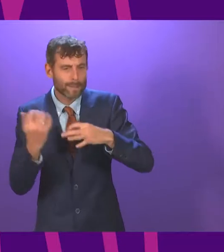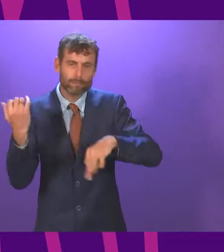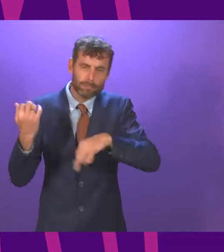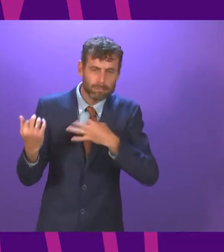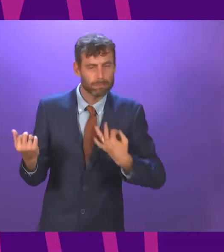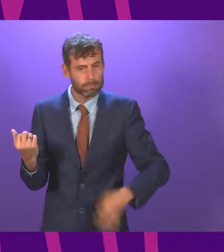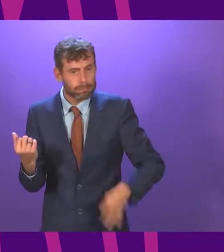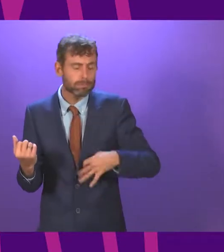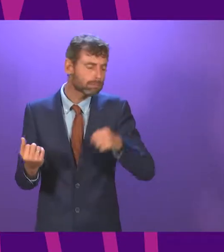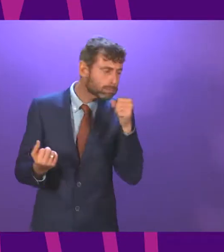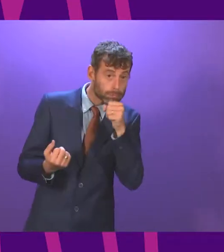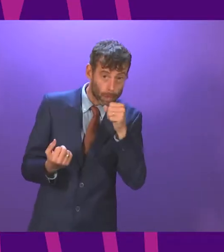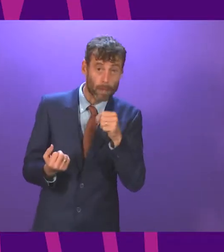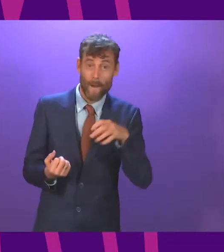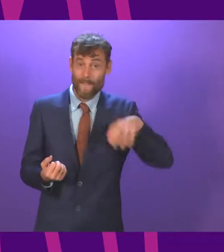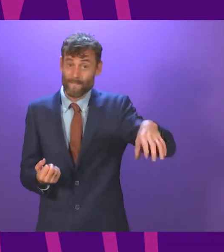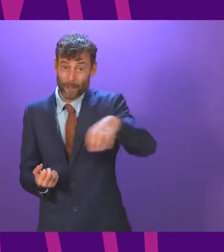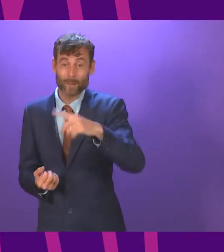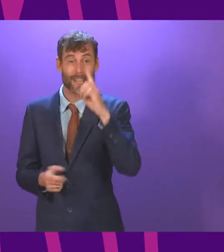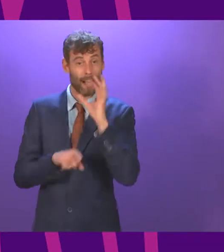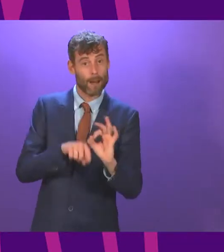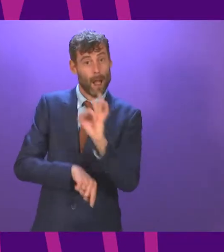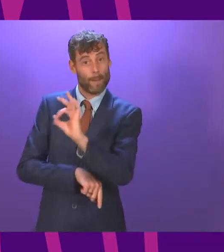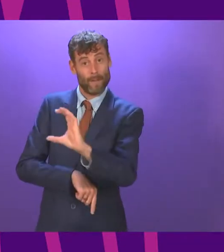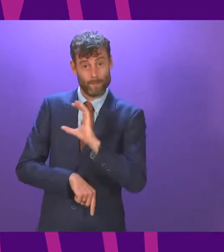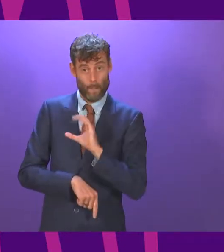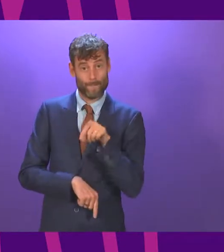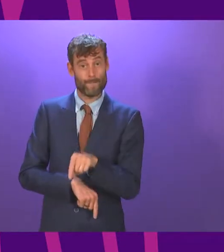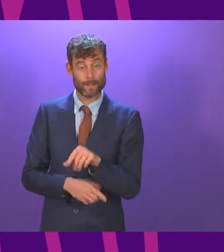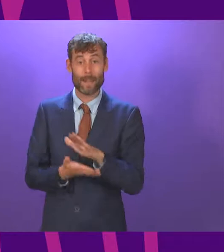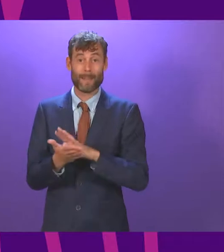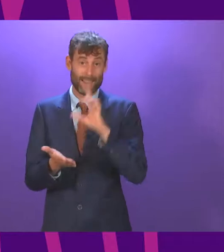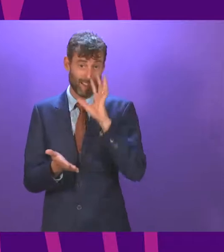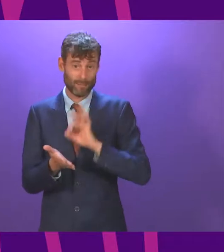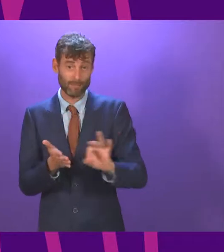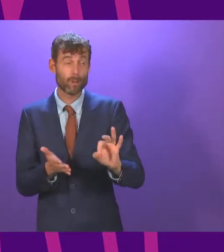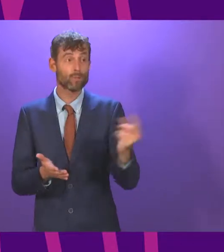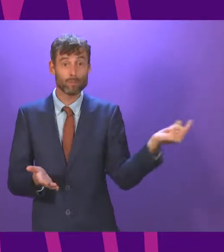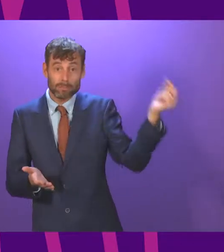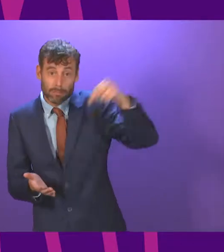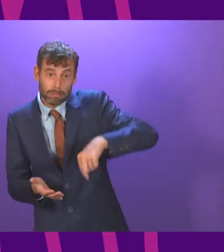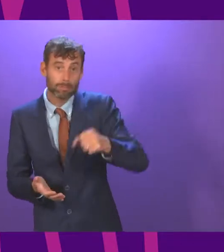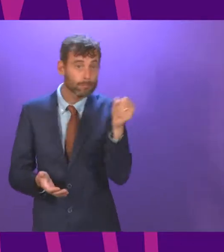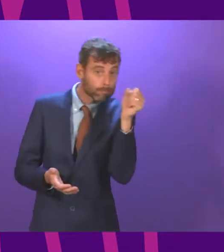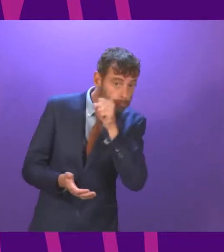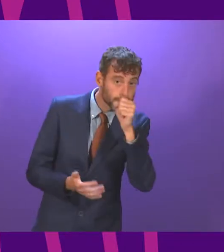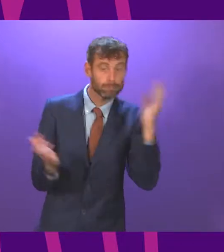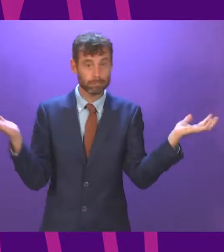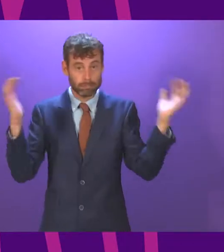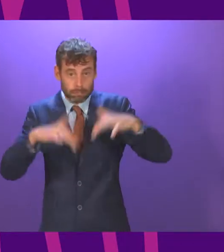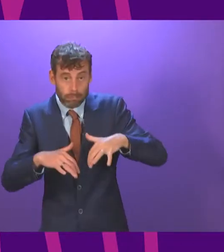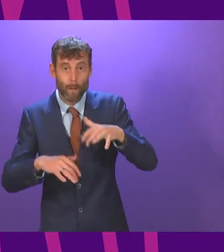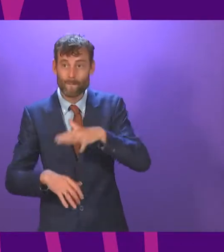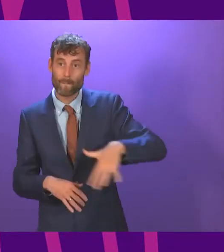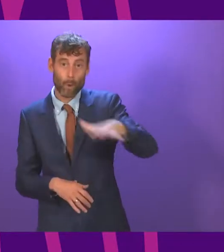bands, artists and venues will be able to apply to this fund to bring new and additional concerts to venues and festivals in